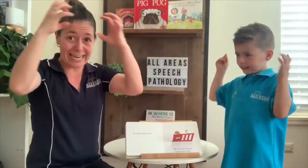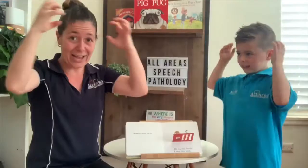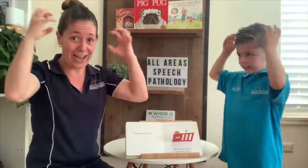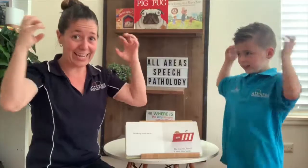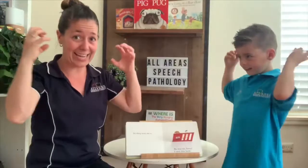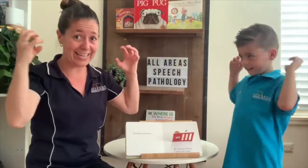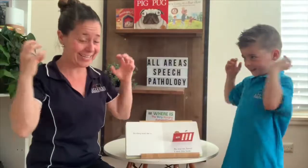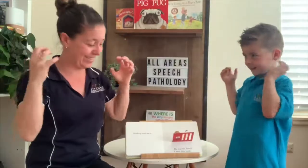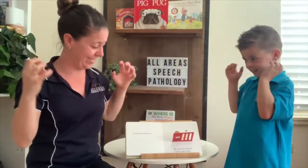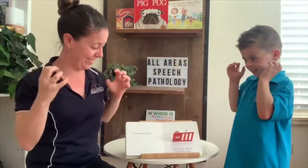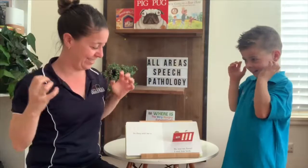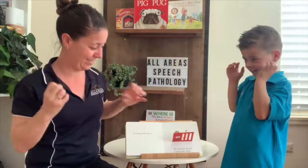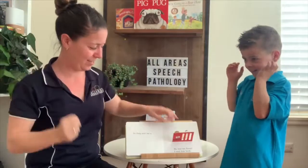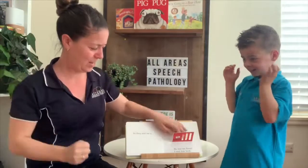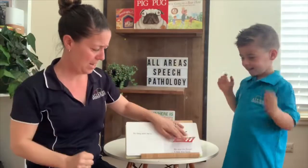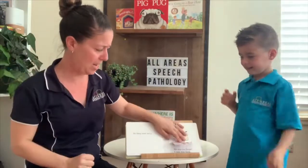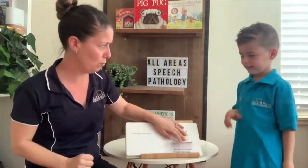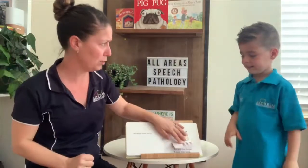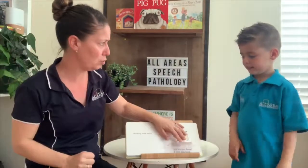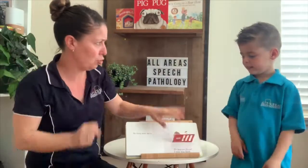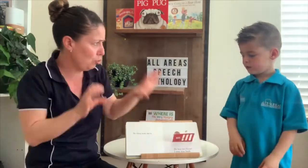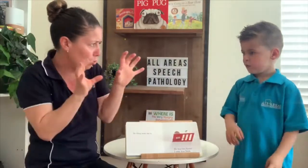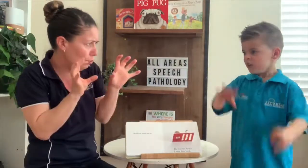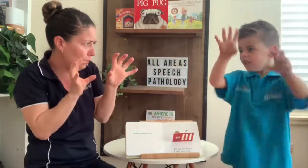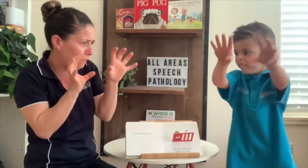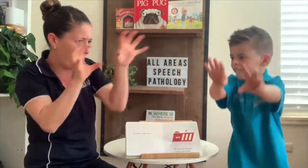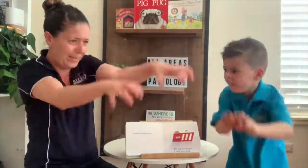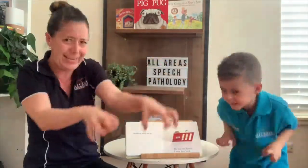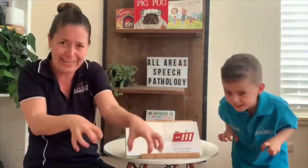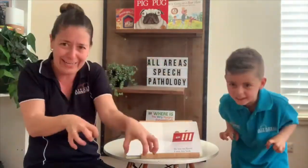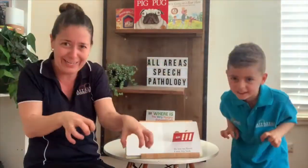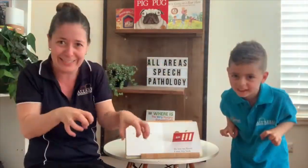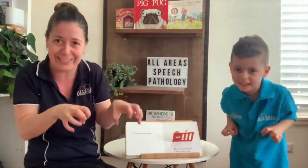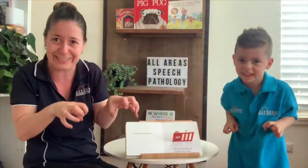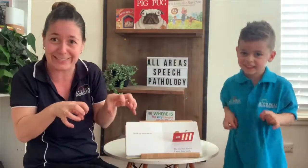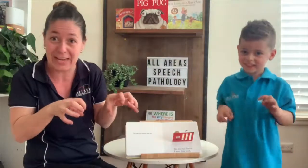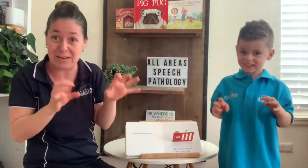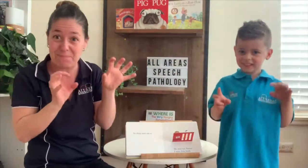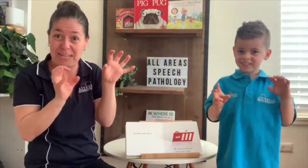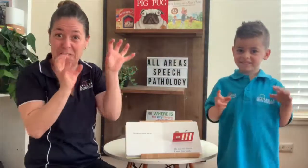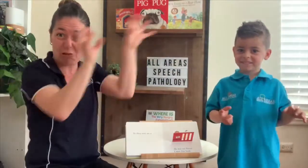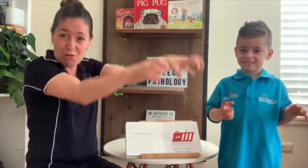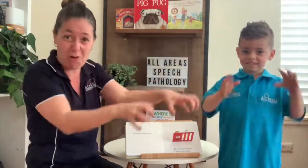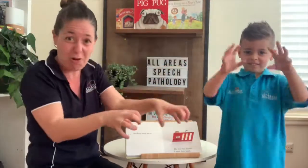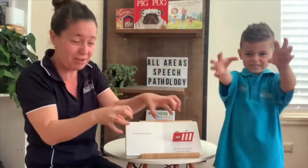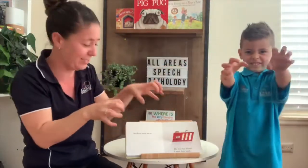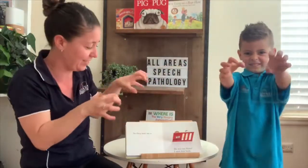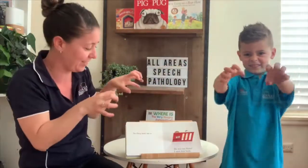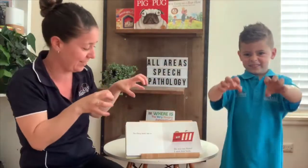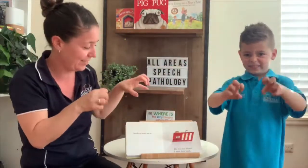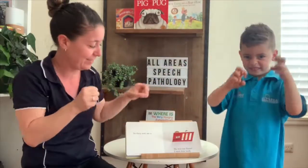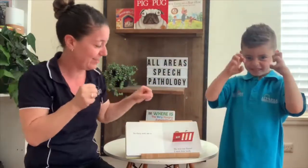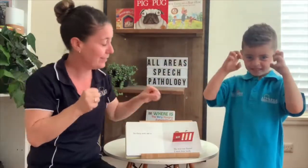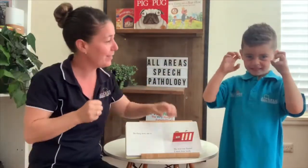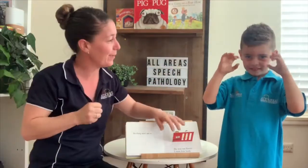lion. He was too fierce. He had big claws. So